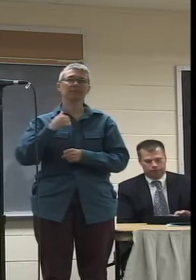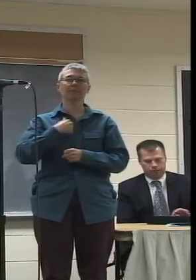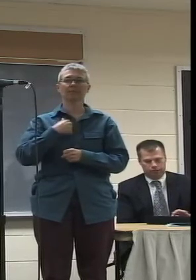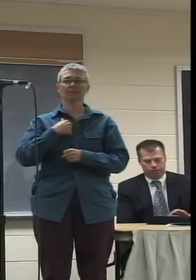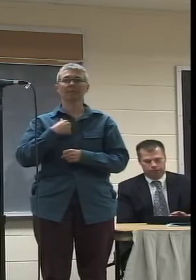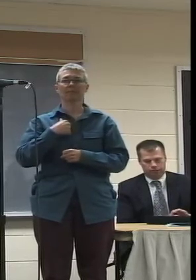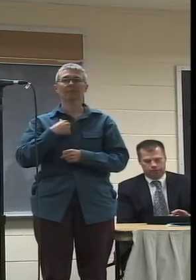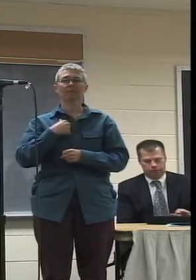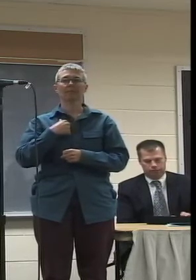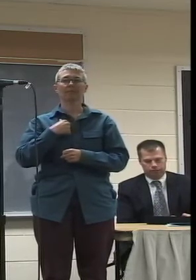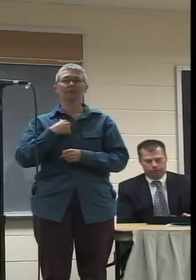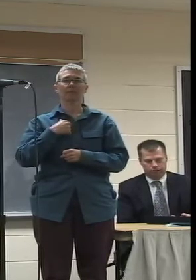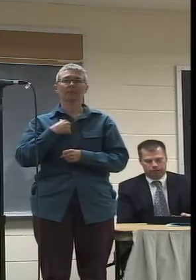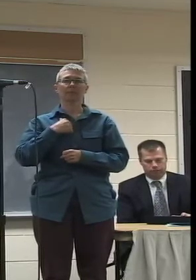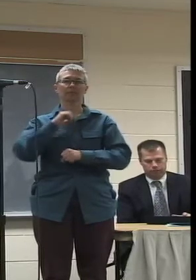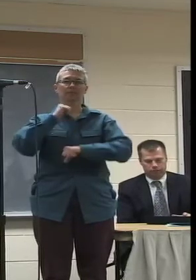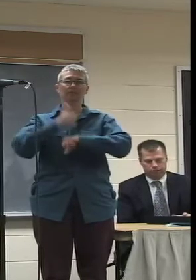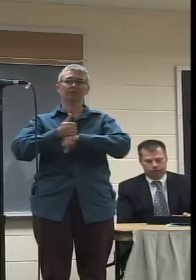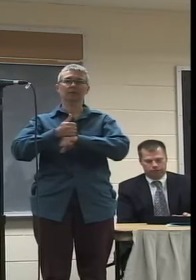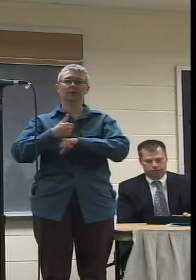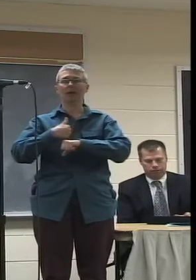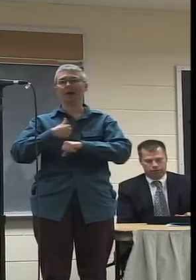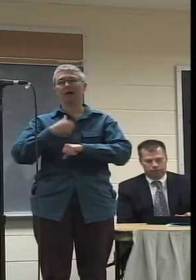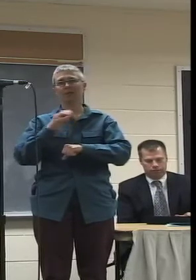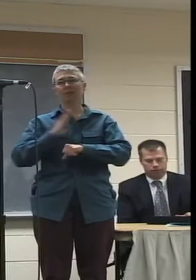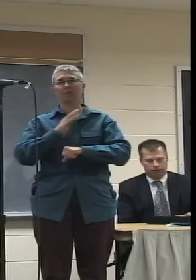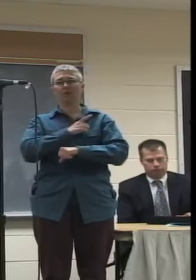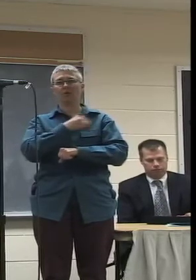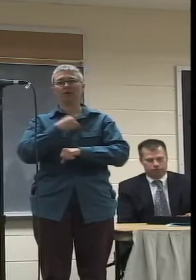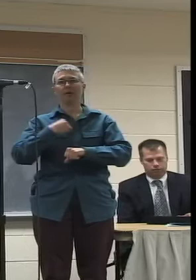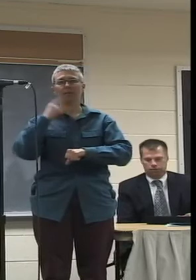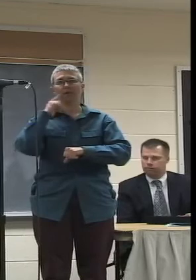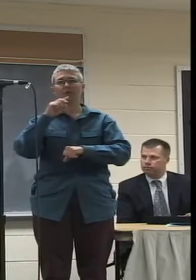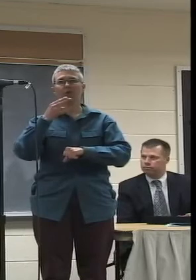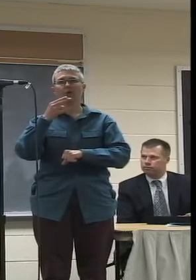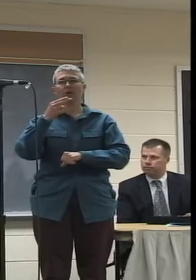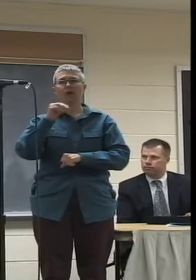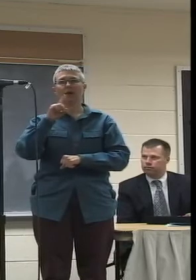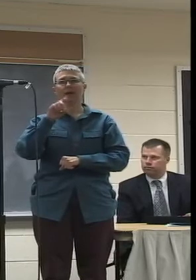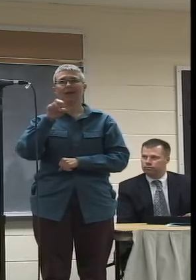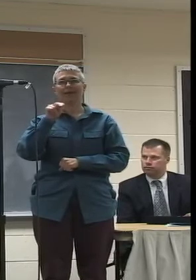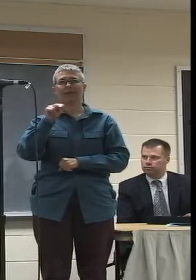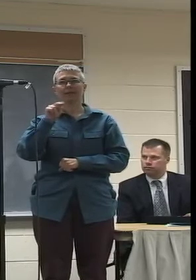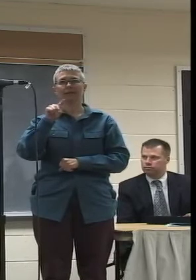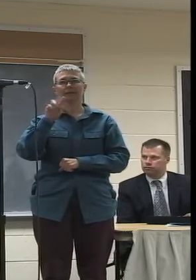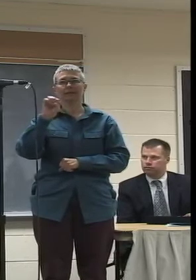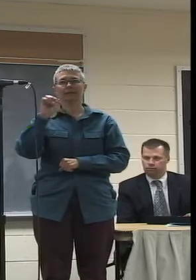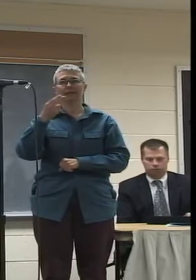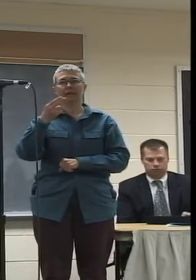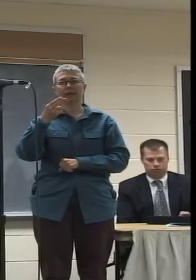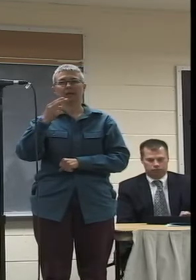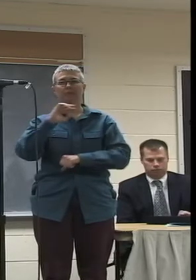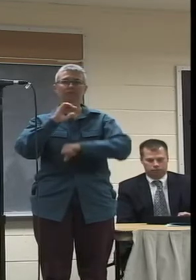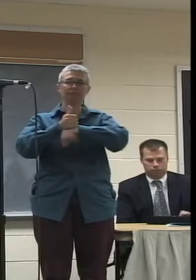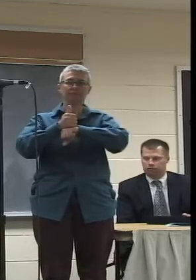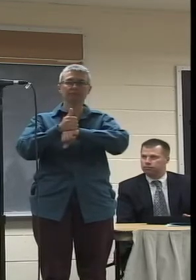had been a founding board member of Hidden Tech for about 10 years, putting on local events. Kind of like this one, it got really burned out.